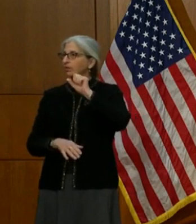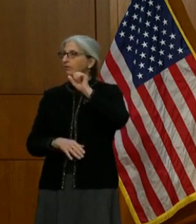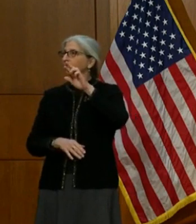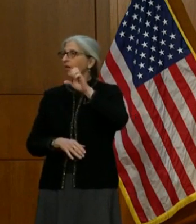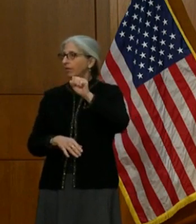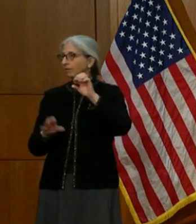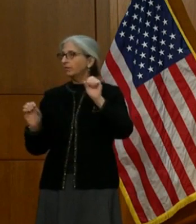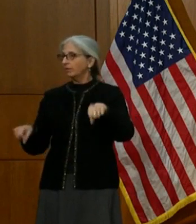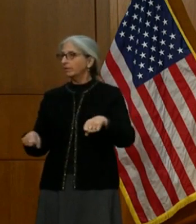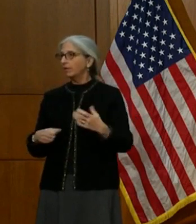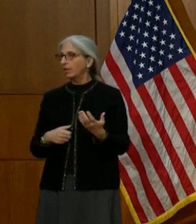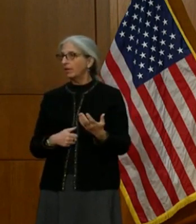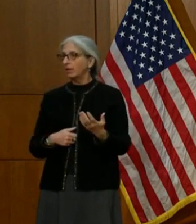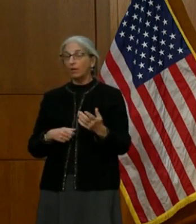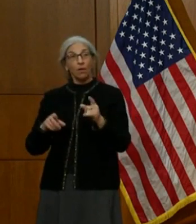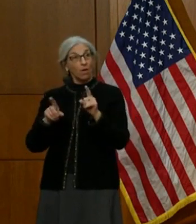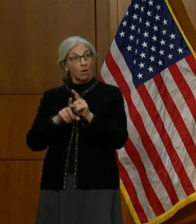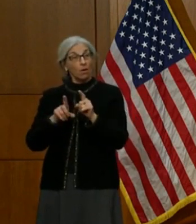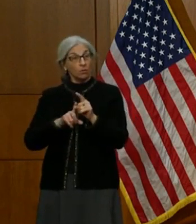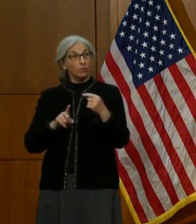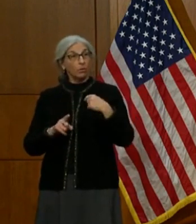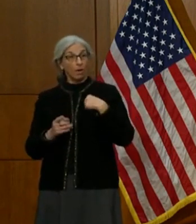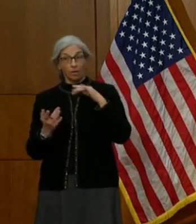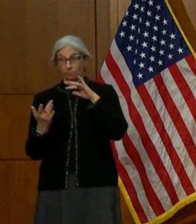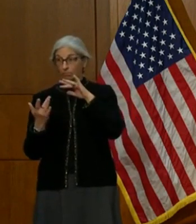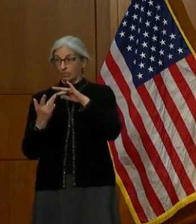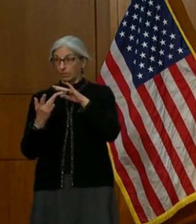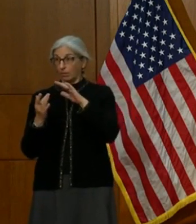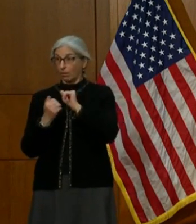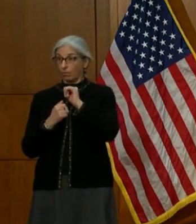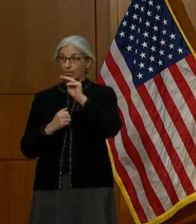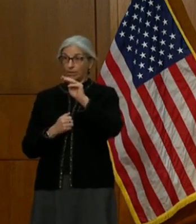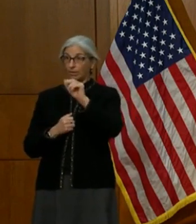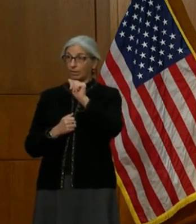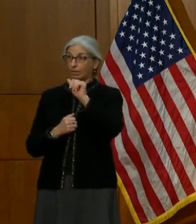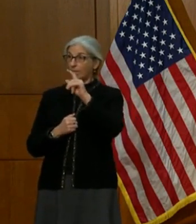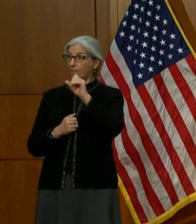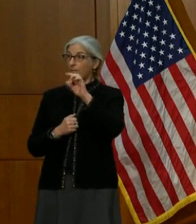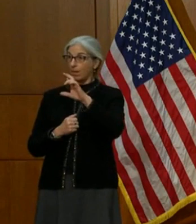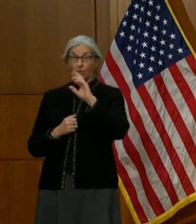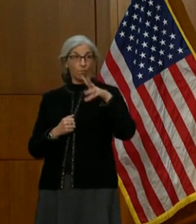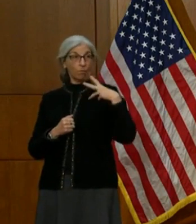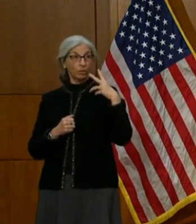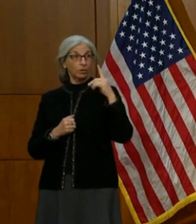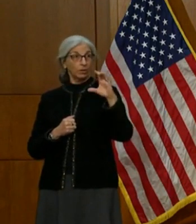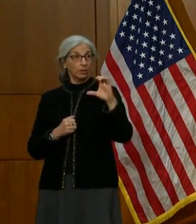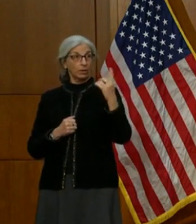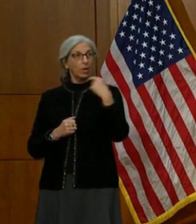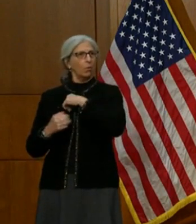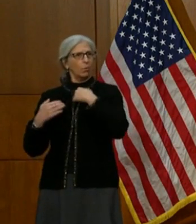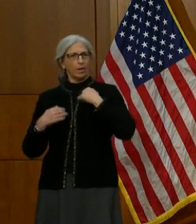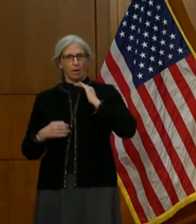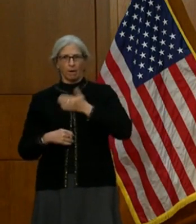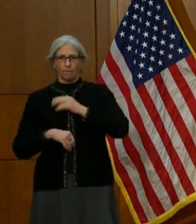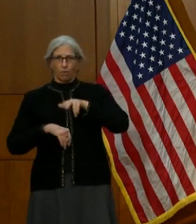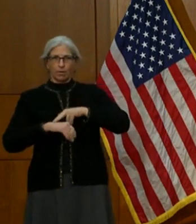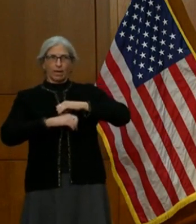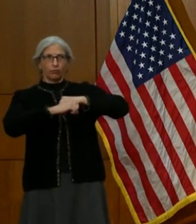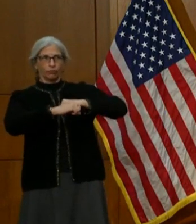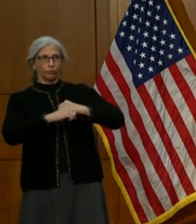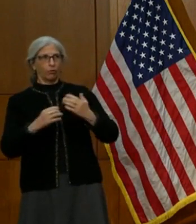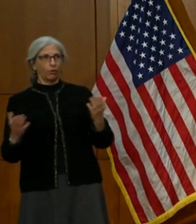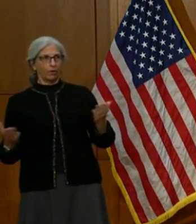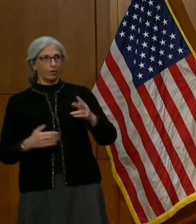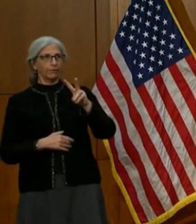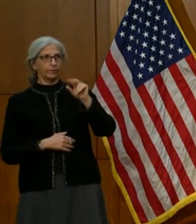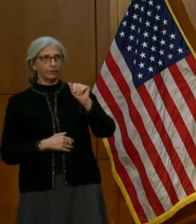that I have been in touch with the mayor of Washington. Obviously, we have our National Guard here in Virginia, and